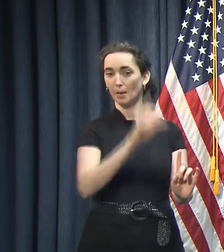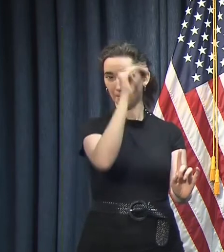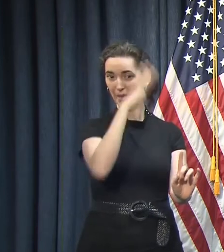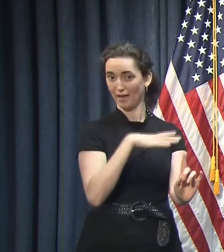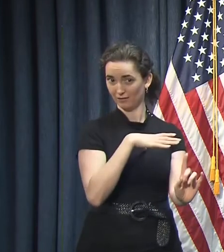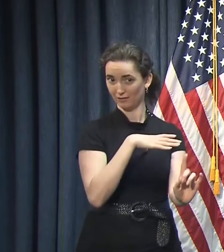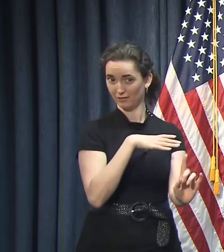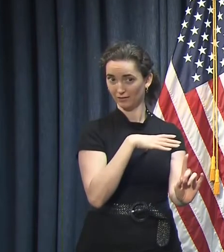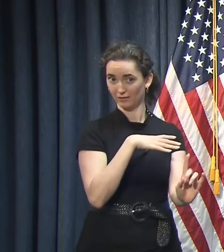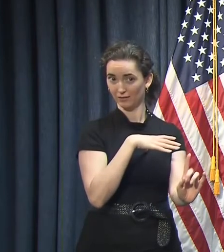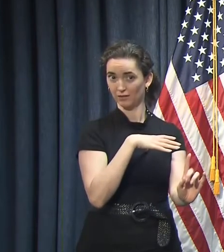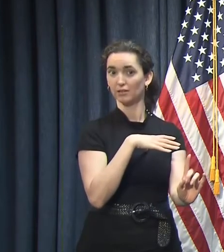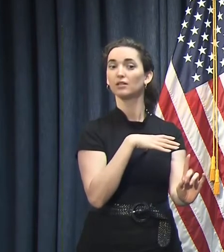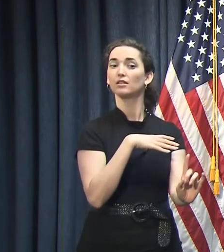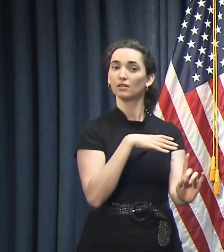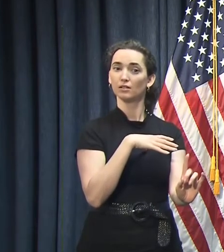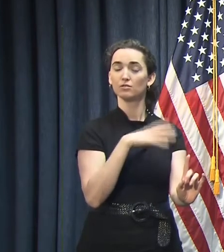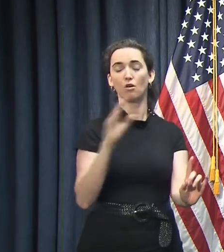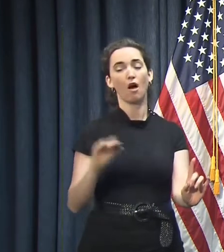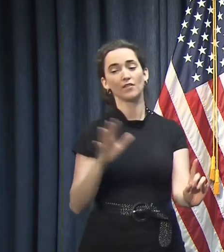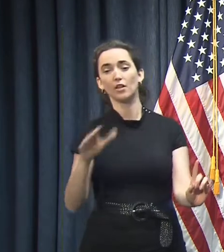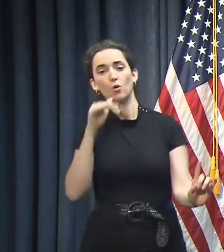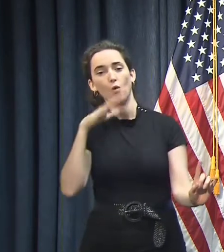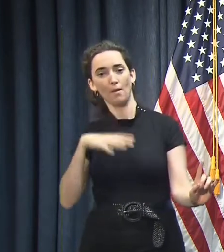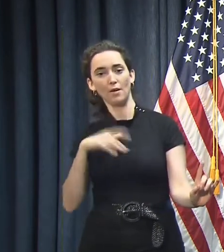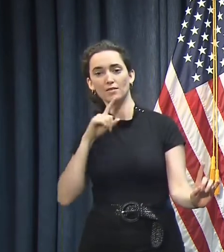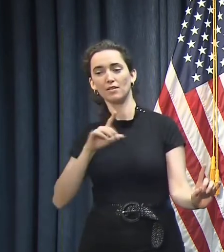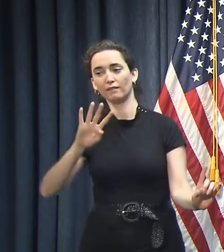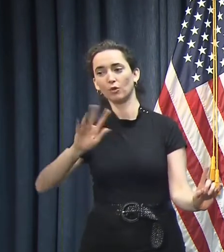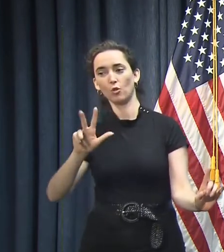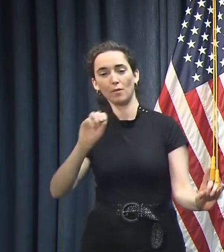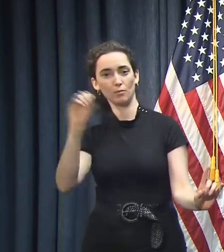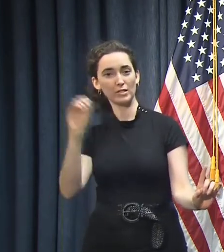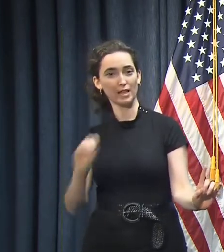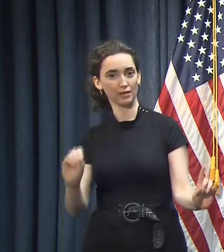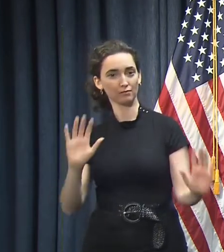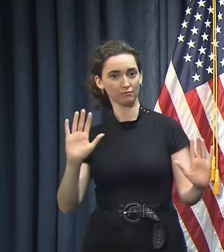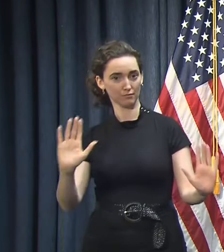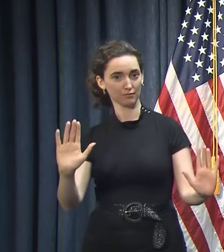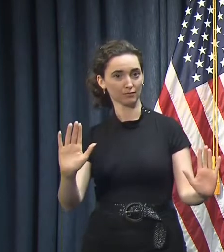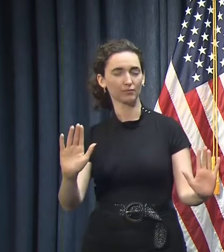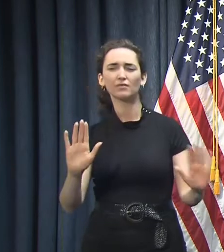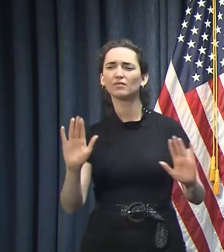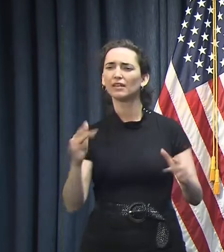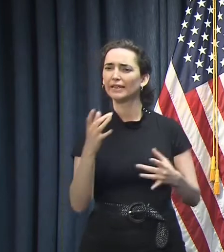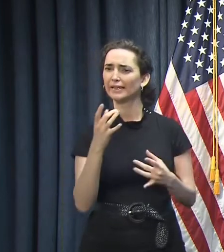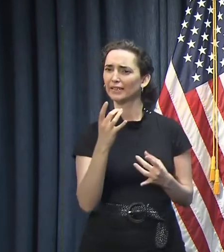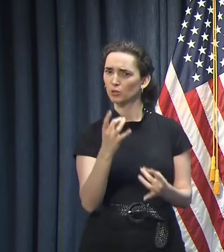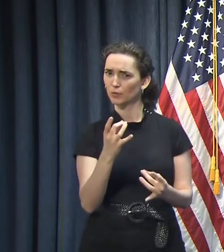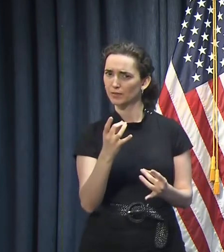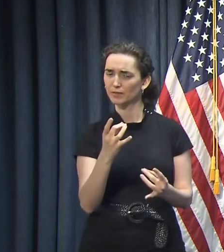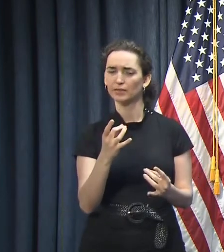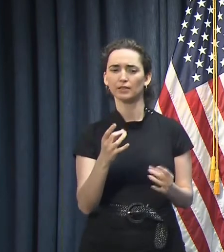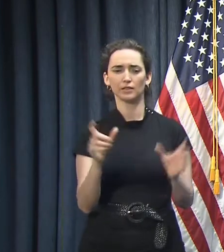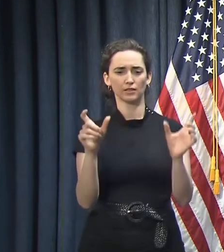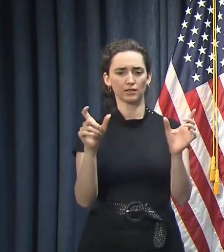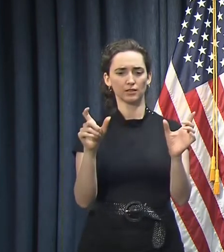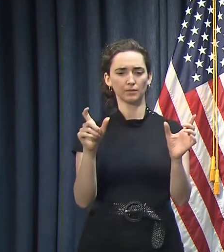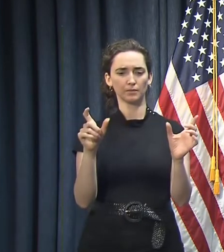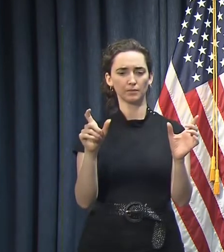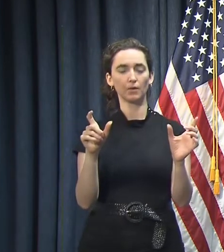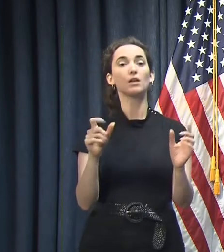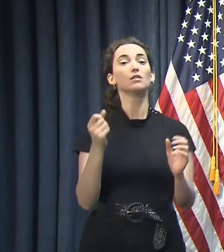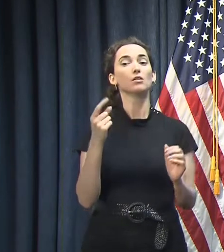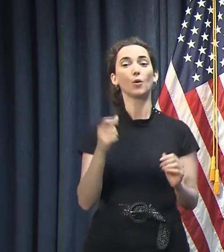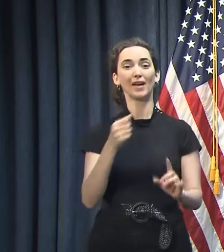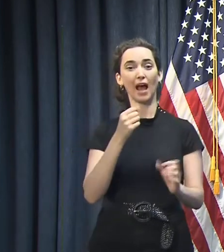Obviously, they're 43 percent among women. And interestingly, each has 50 percent of the